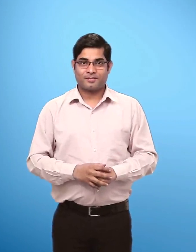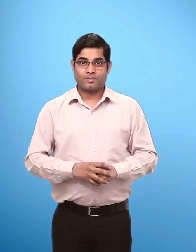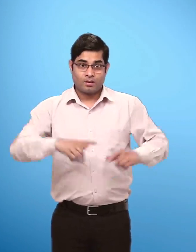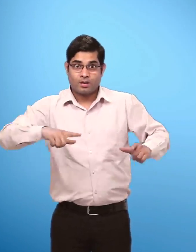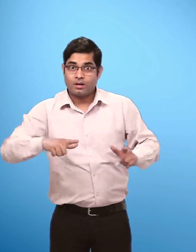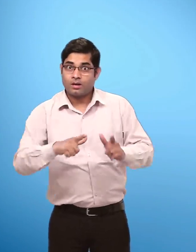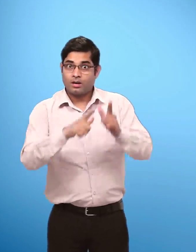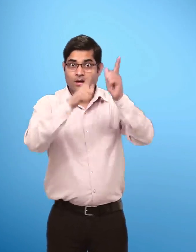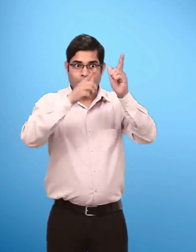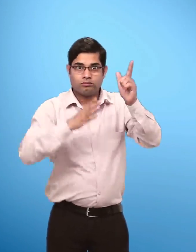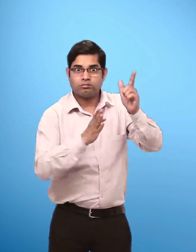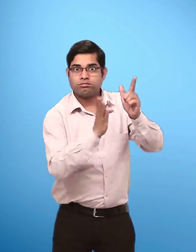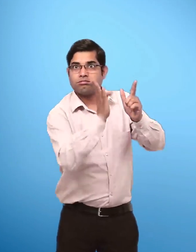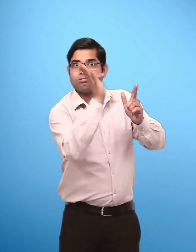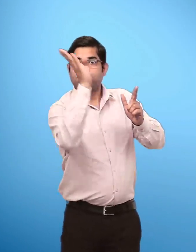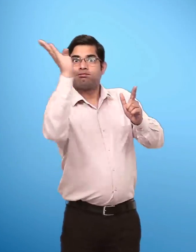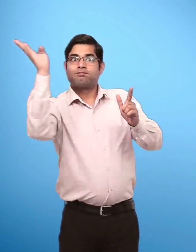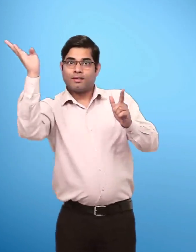Honeybees flying near the hive